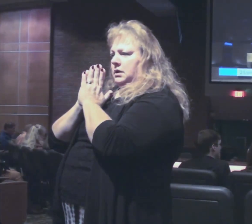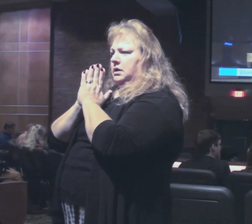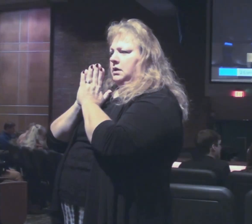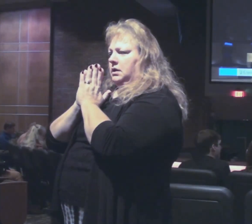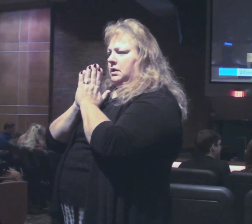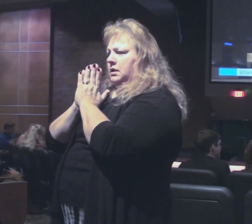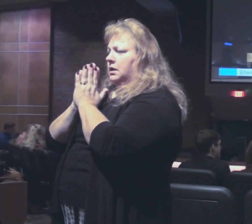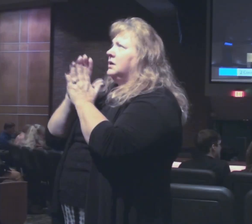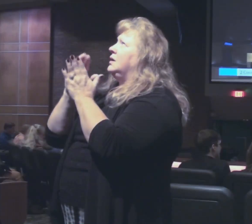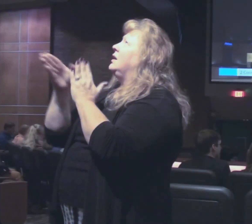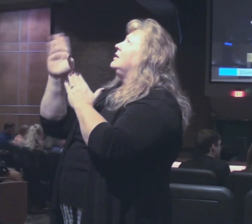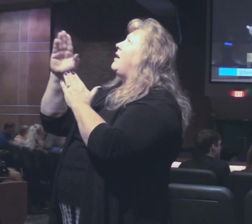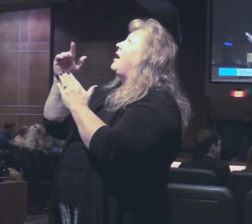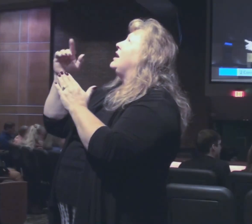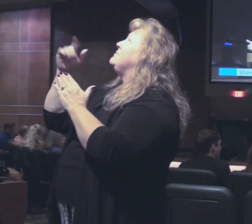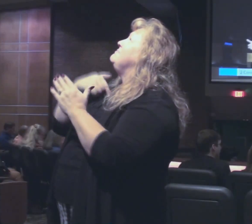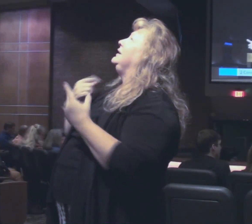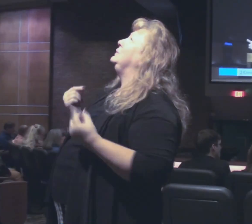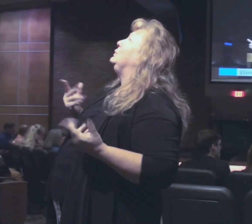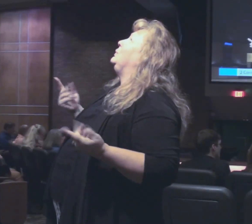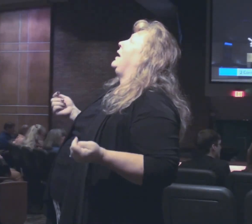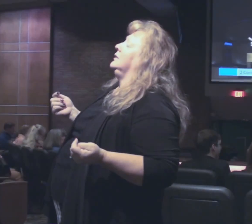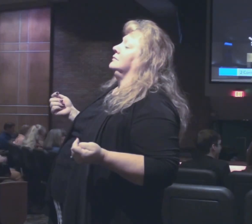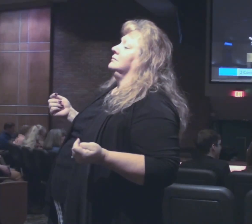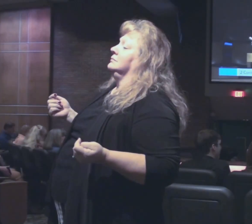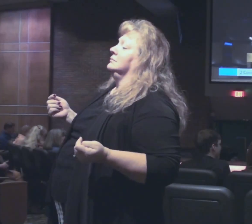to what would God have me do.